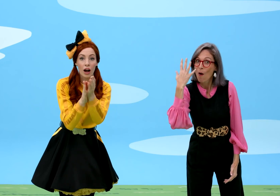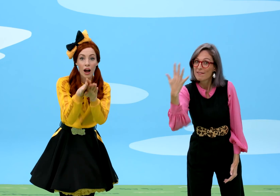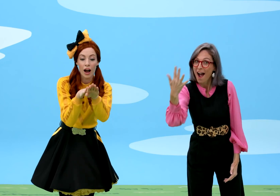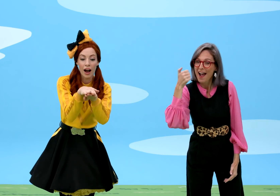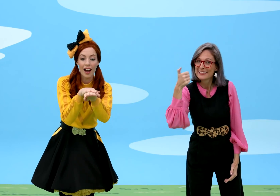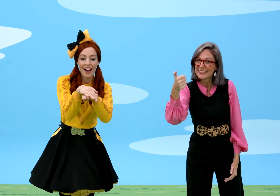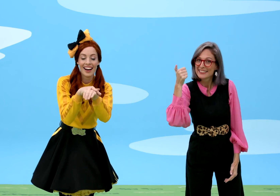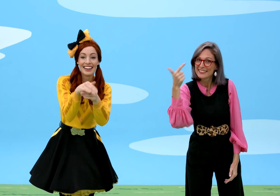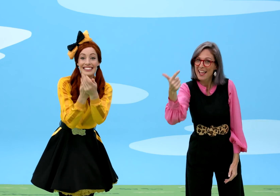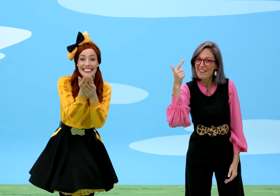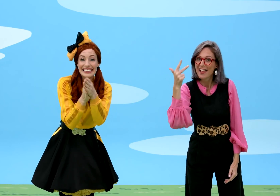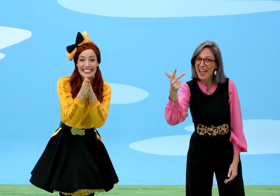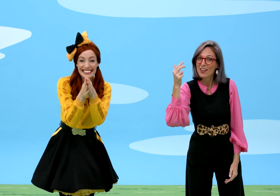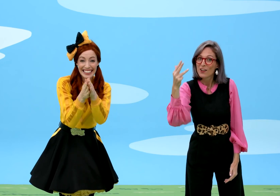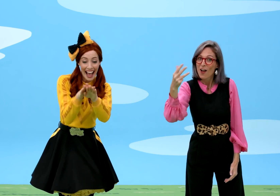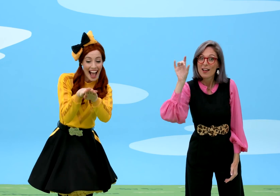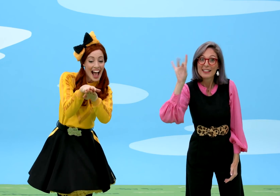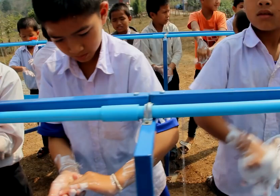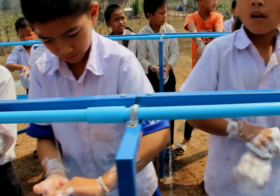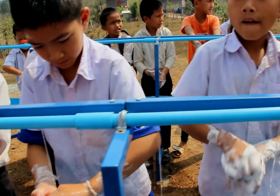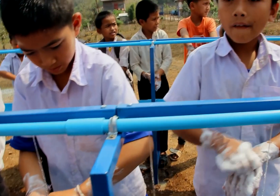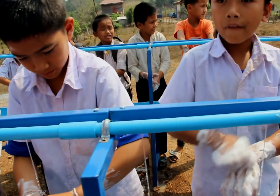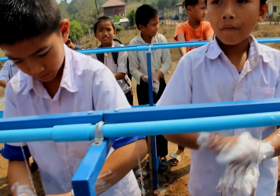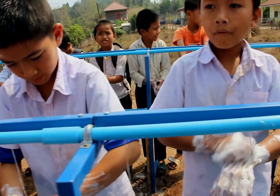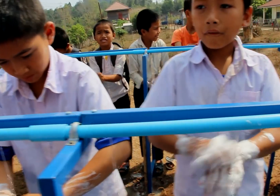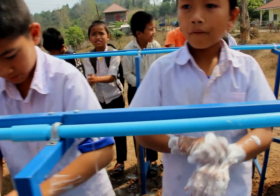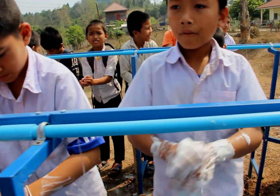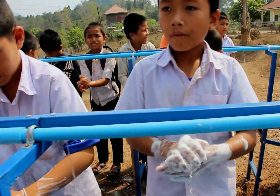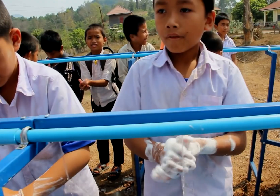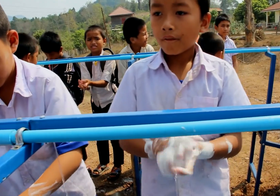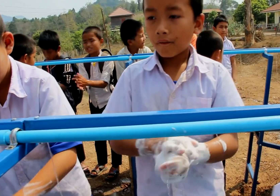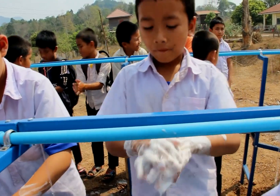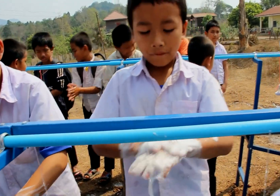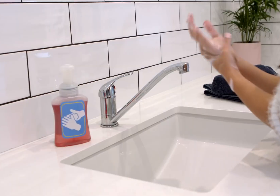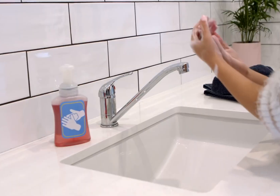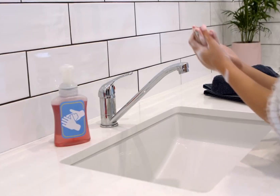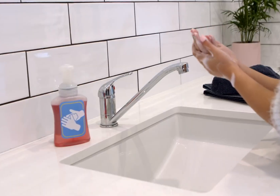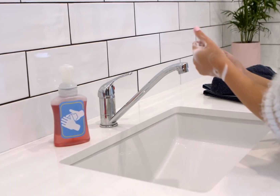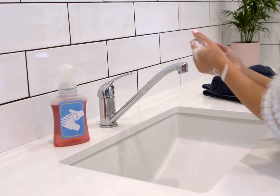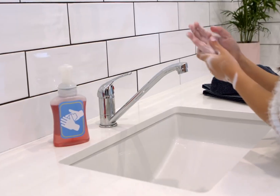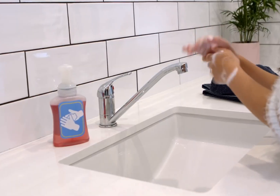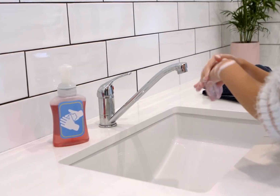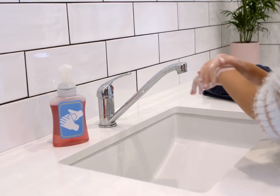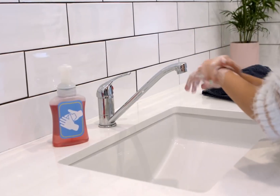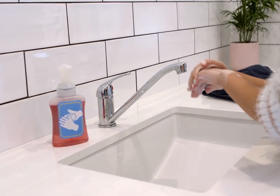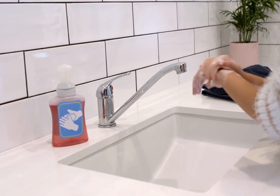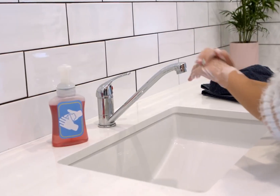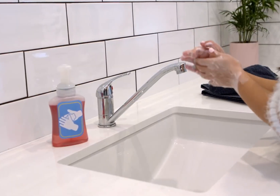One, two, three, four, five, six, seven, eight Nine, ten, eleven, twelve, thirteen, fourteen, fifteen,